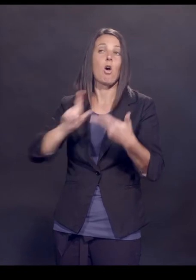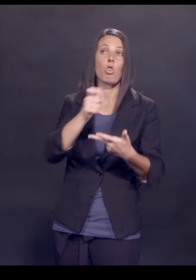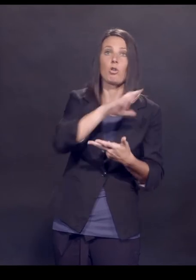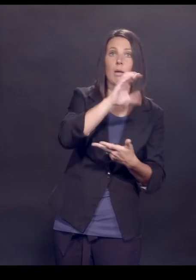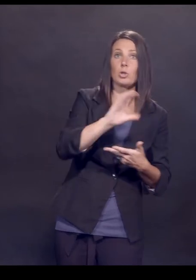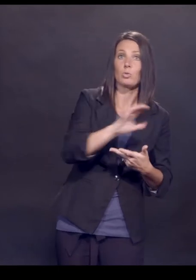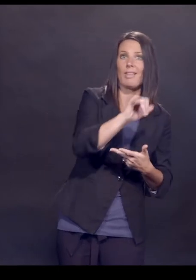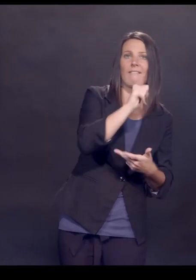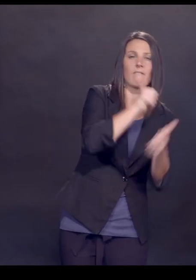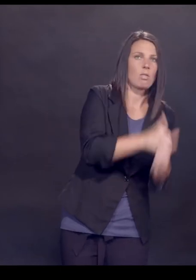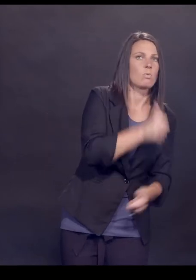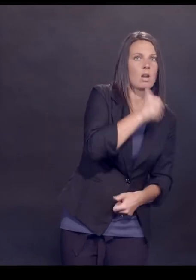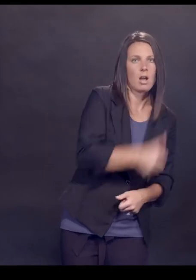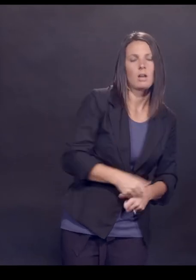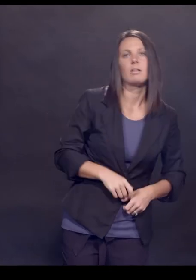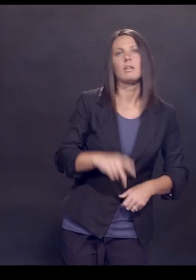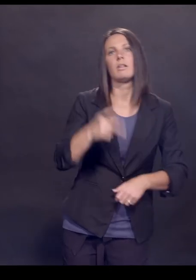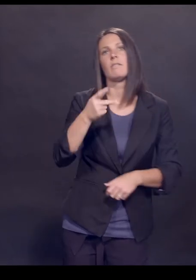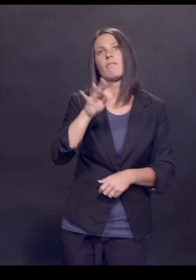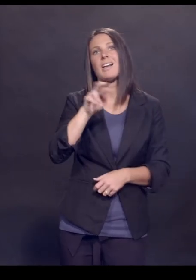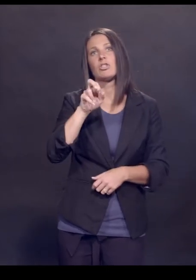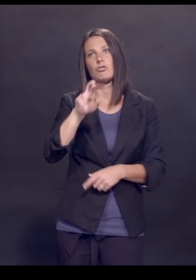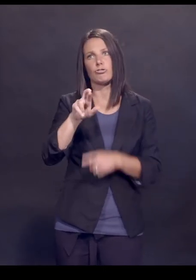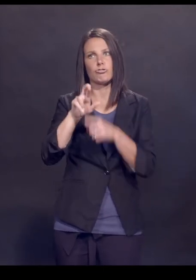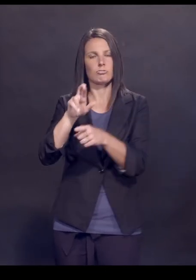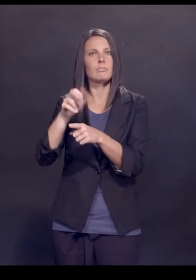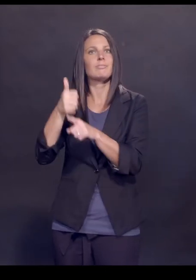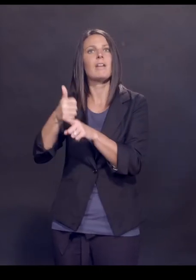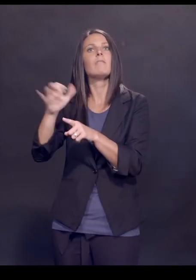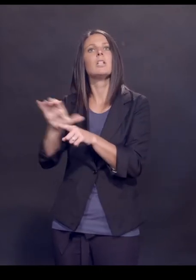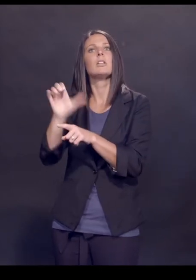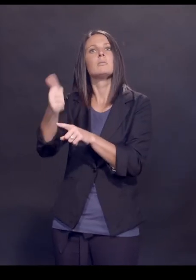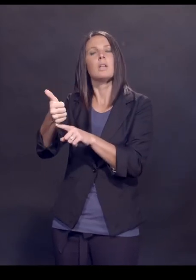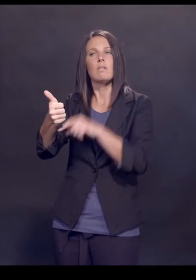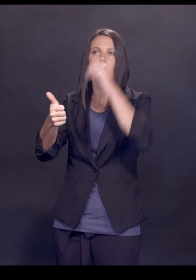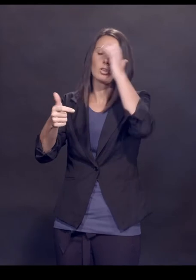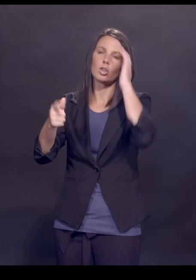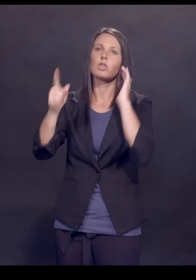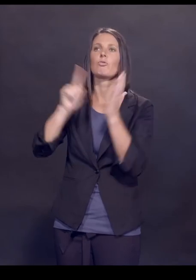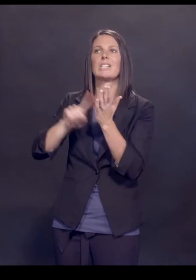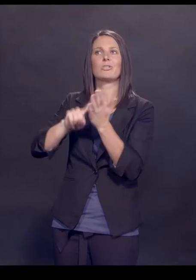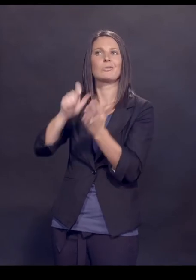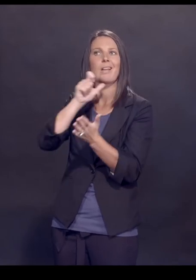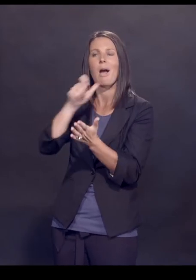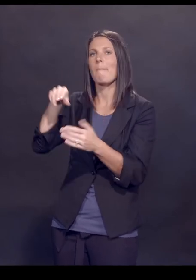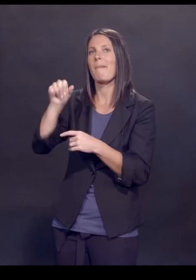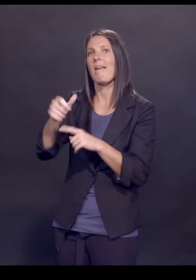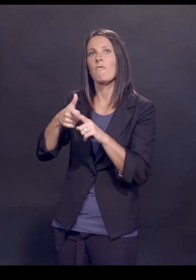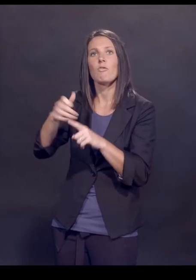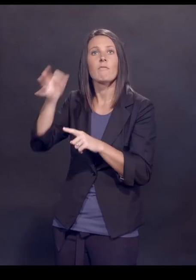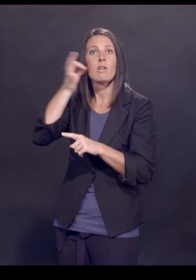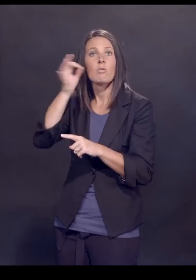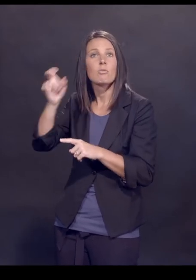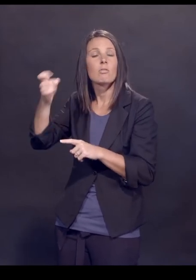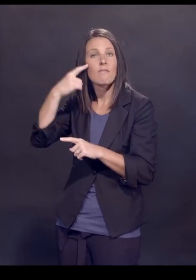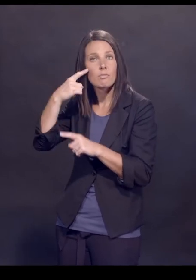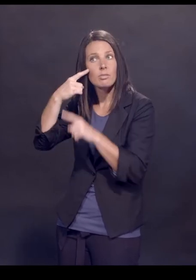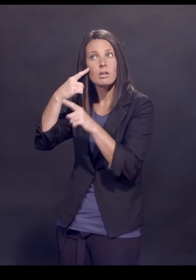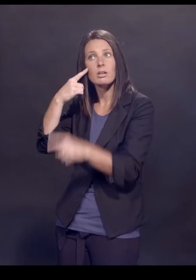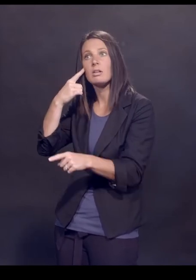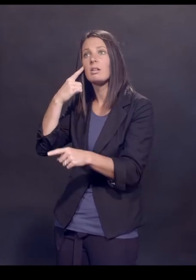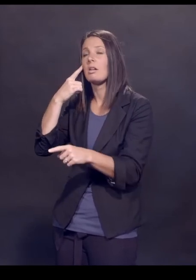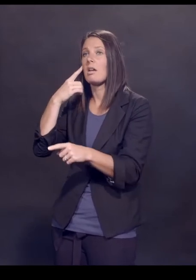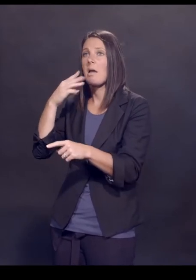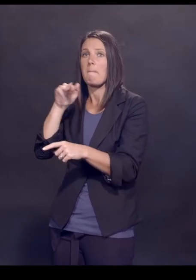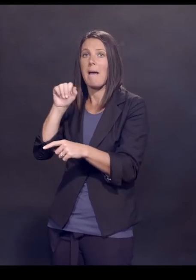that. Pfizer, to its credit, did this on their own. The research was not paid for by the federal government. The mass production was not